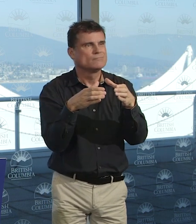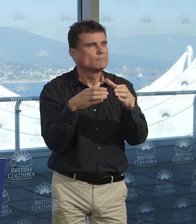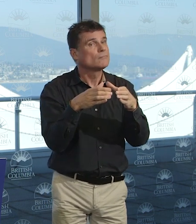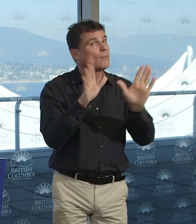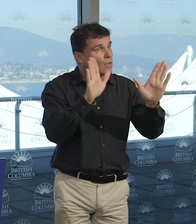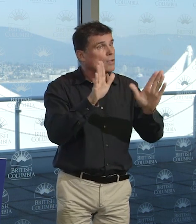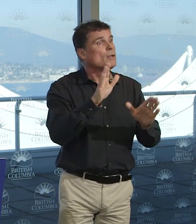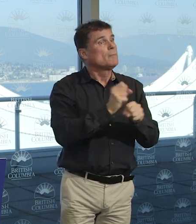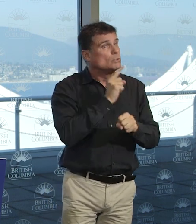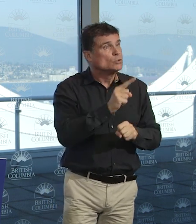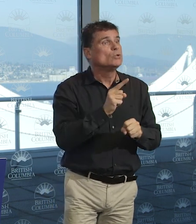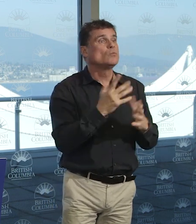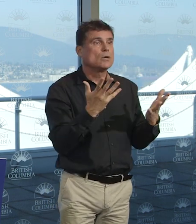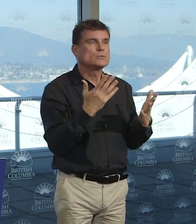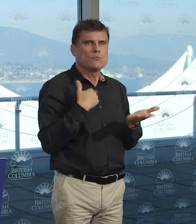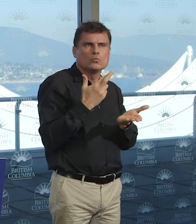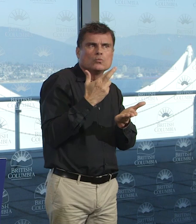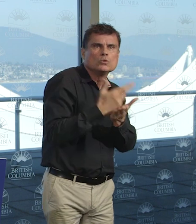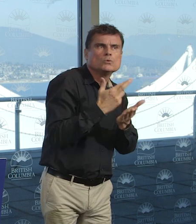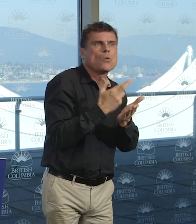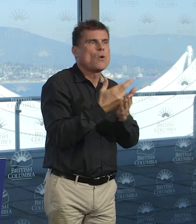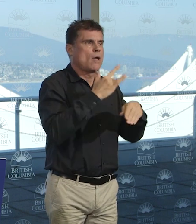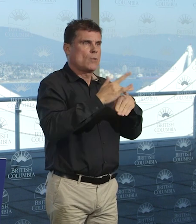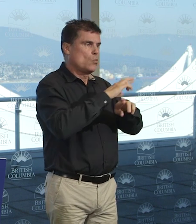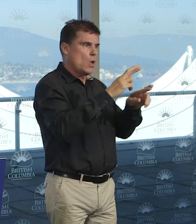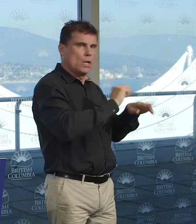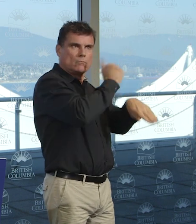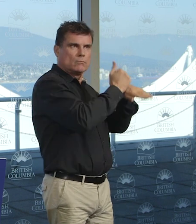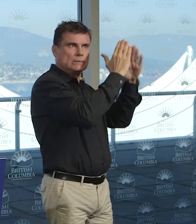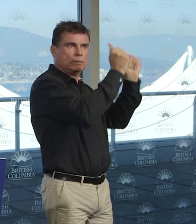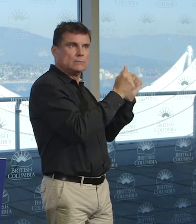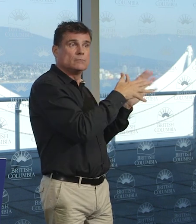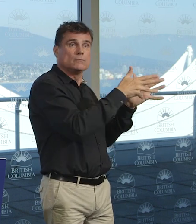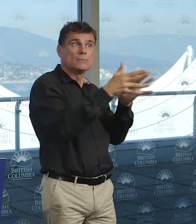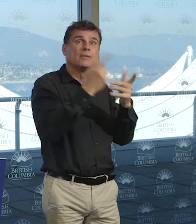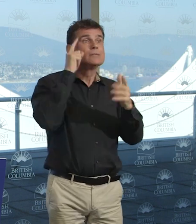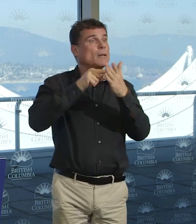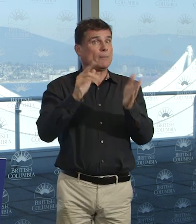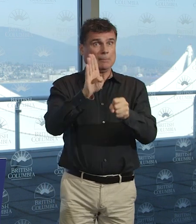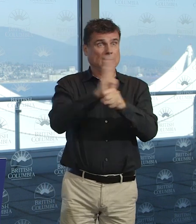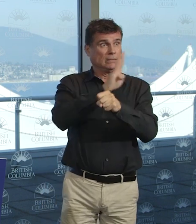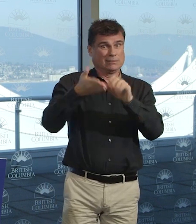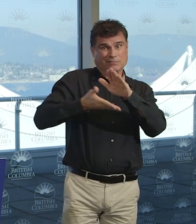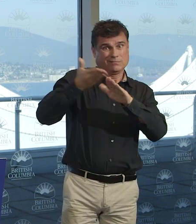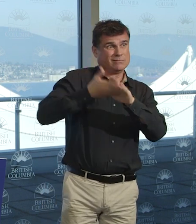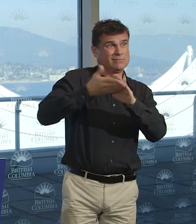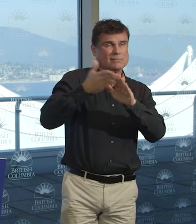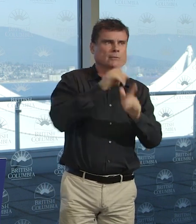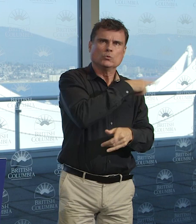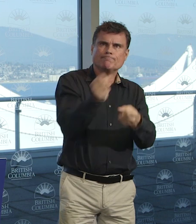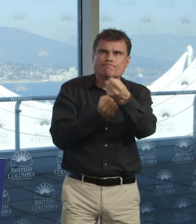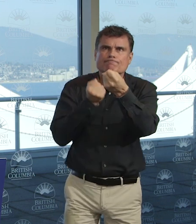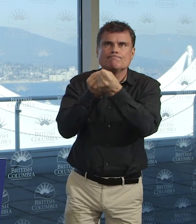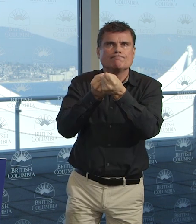available to support us. We need businesses to support our healthcare workers in particular, make sure we have food,